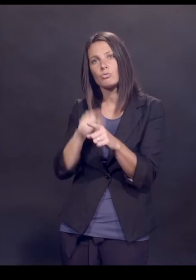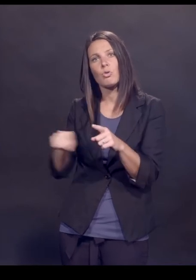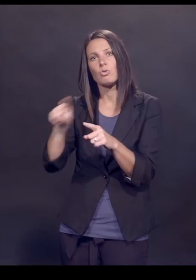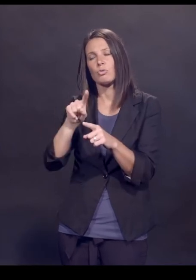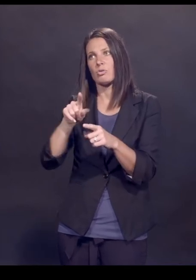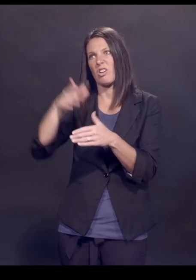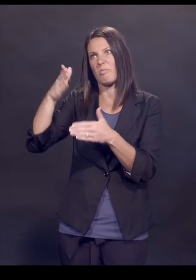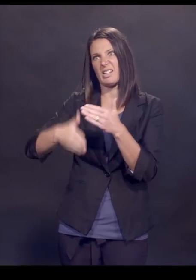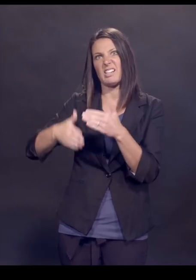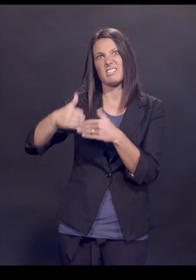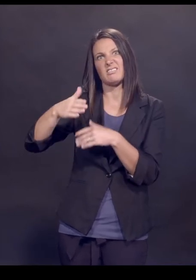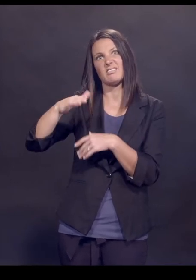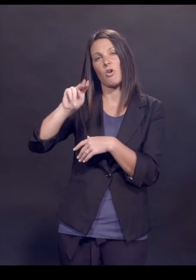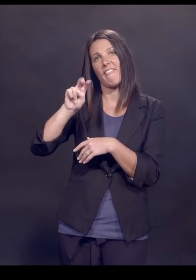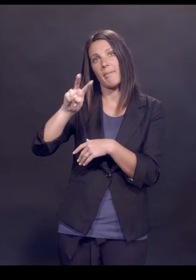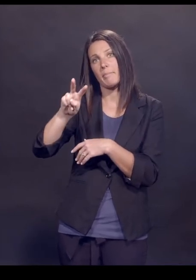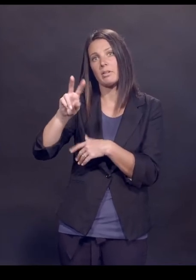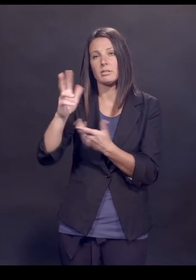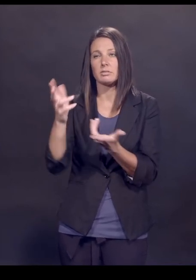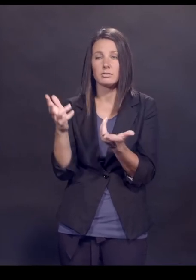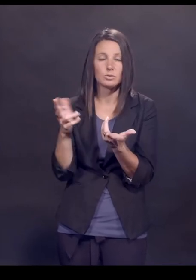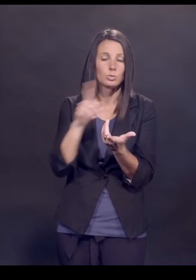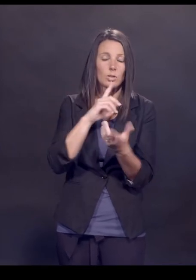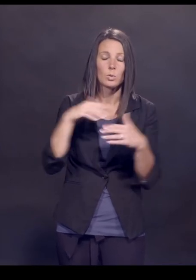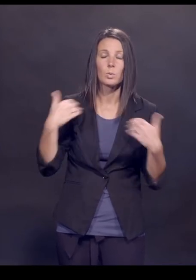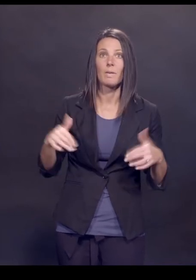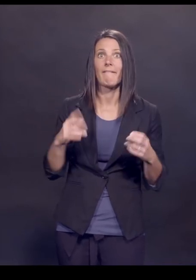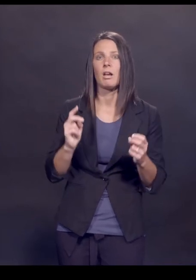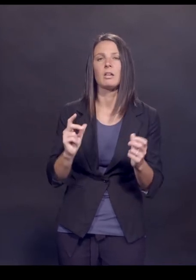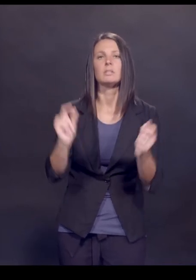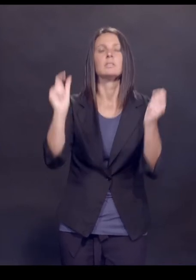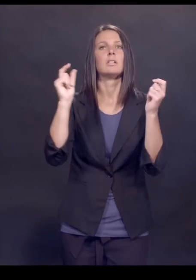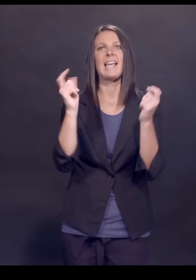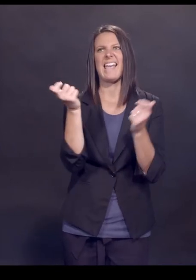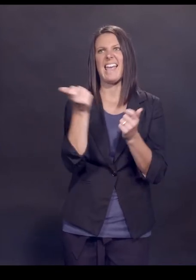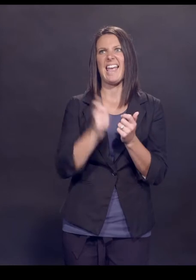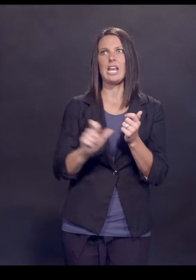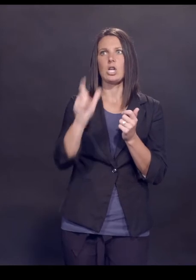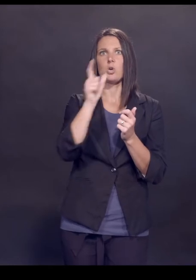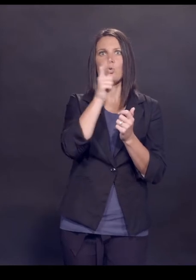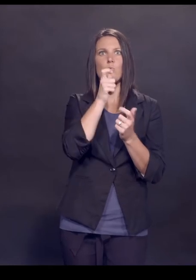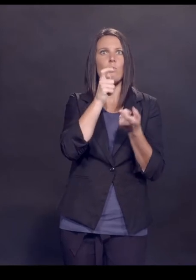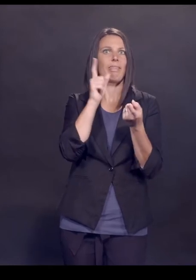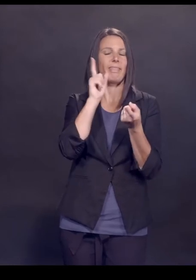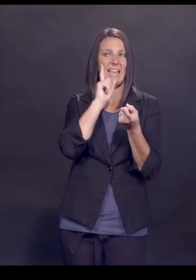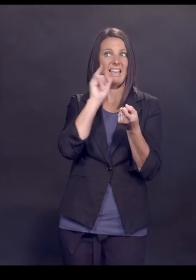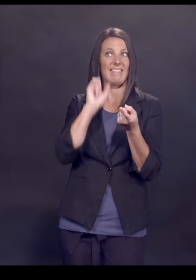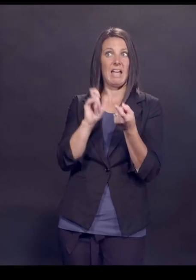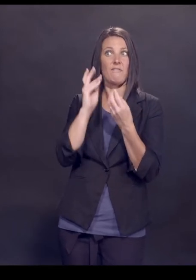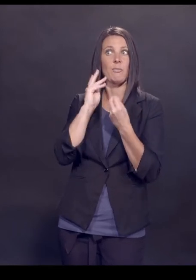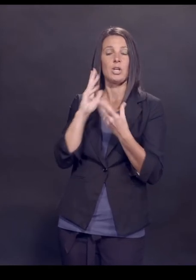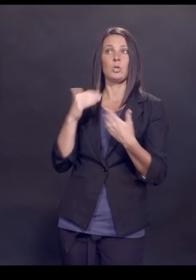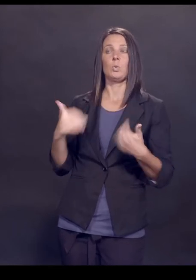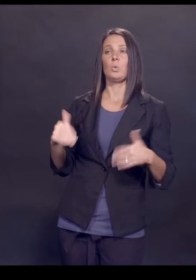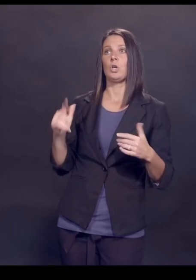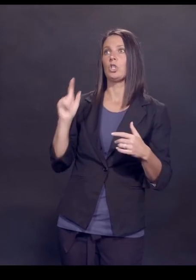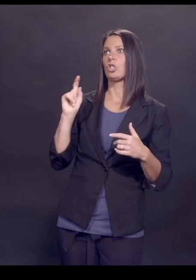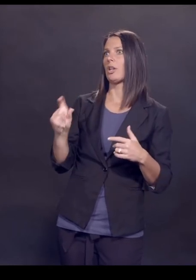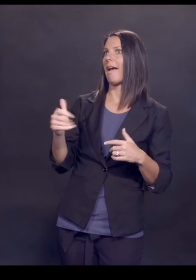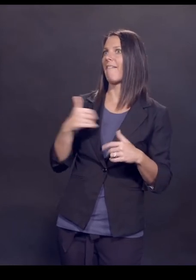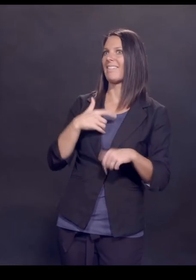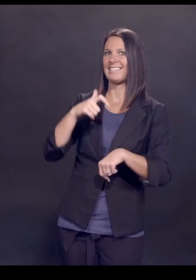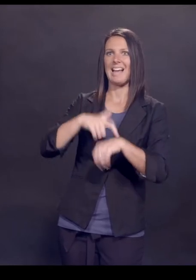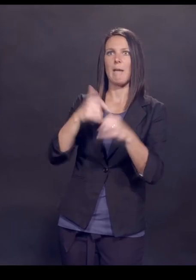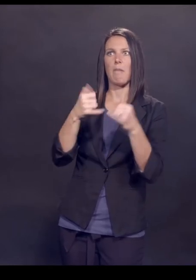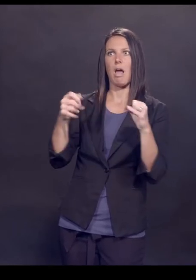completed by November. So that's remarkably fast. And I think anybody who reasonable person who looks at that thinks there must have been timelines